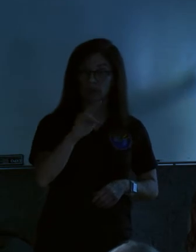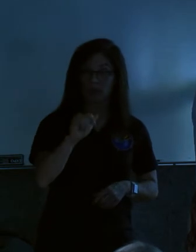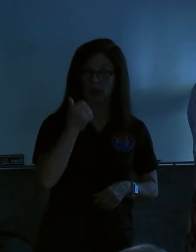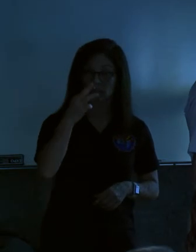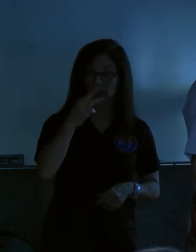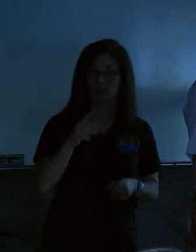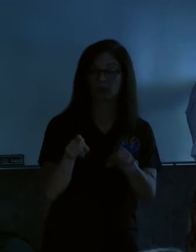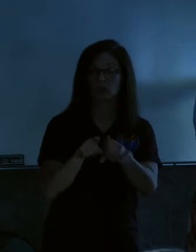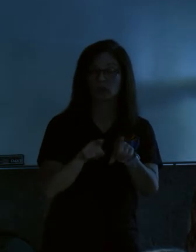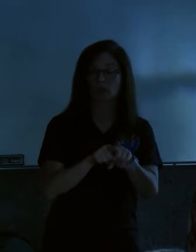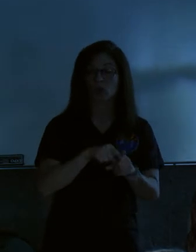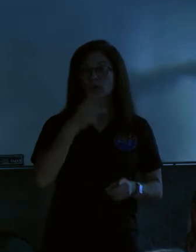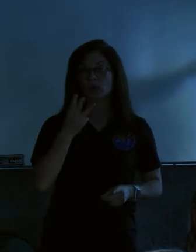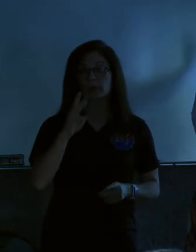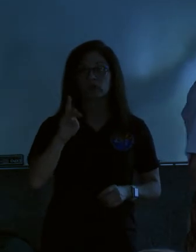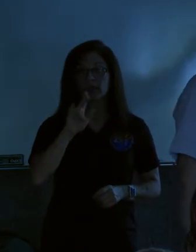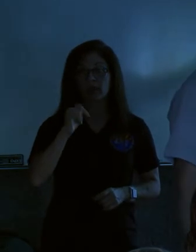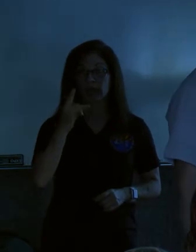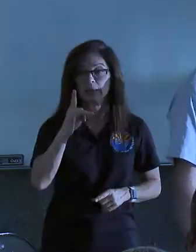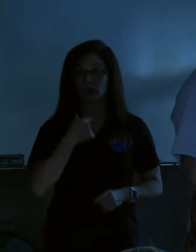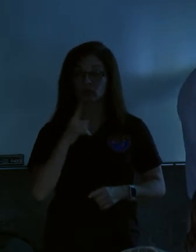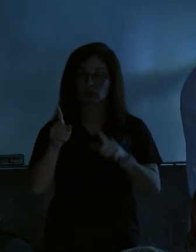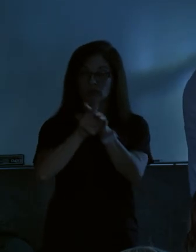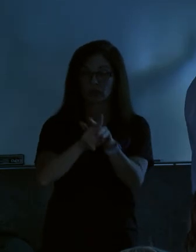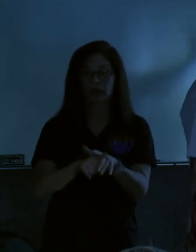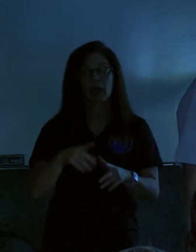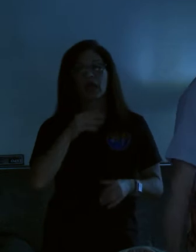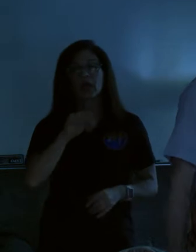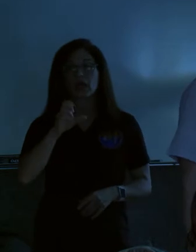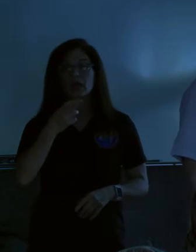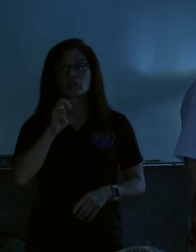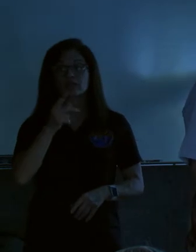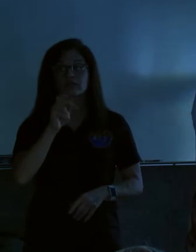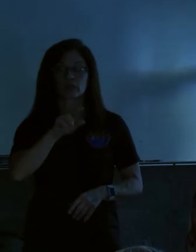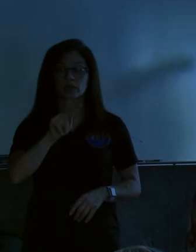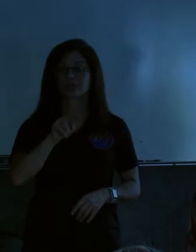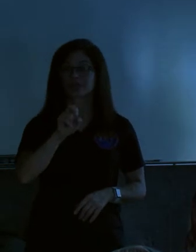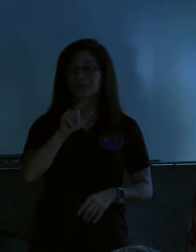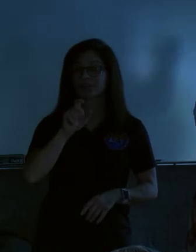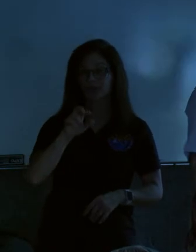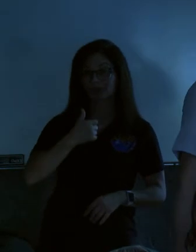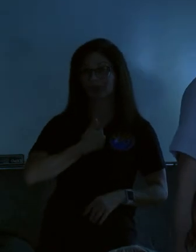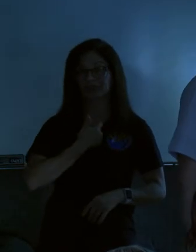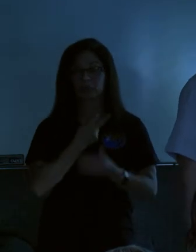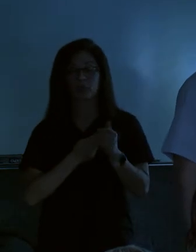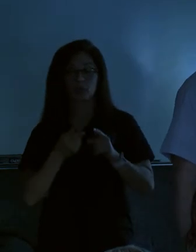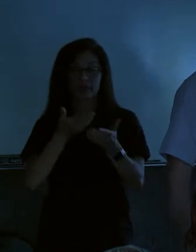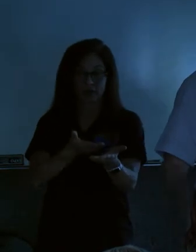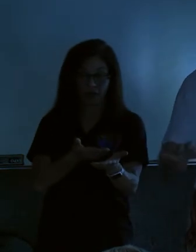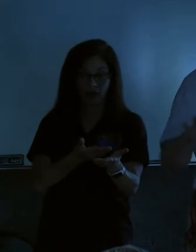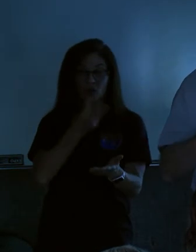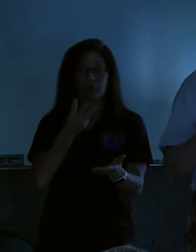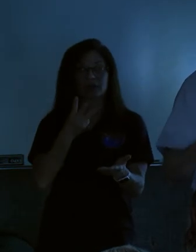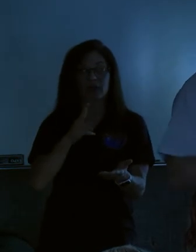16th, and also Wednesday, July 18th. Matter of fact, Christopher Tressler and I were up there during that storm on Wednesday, July 18th,